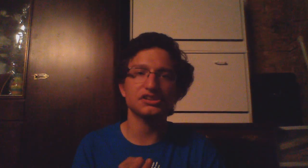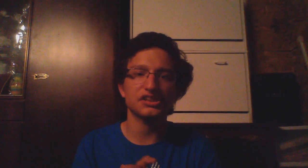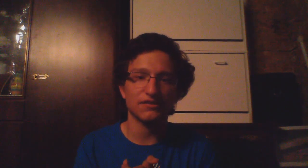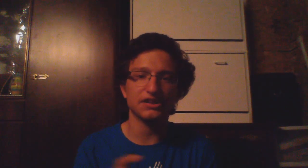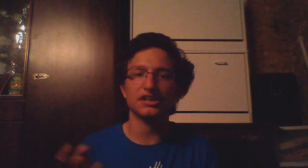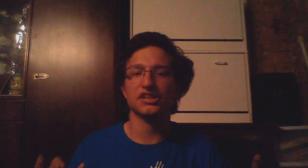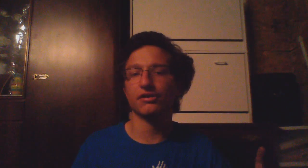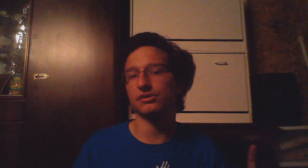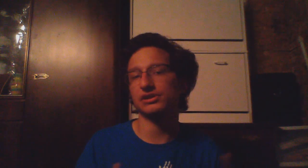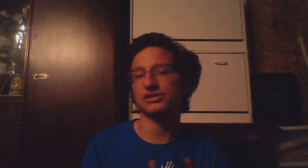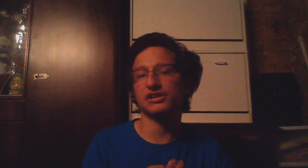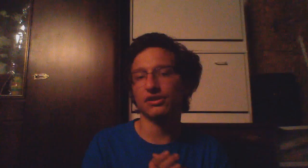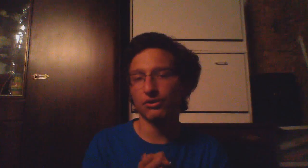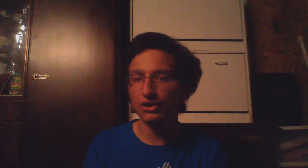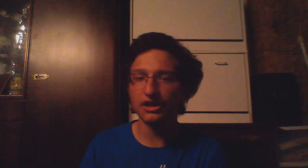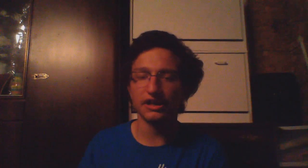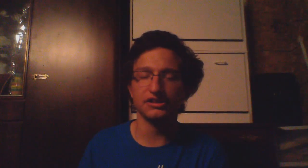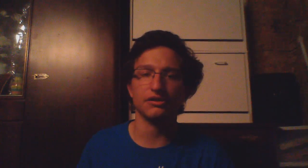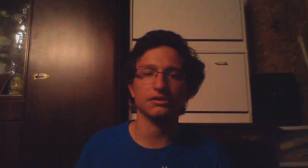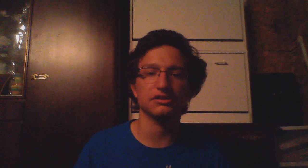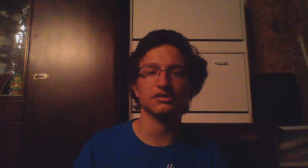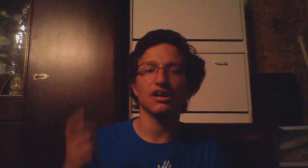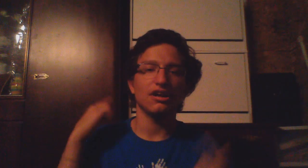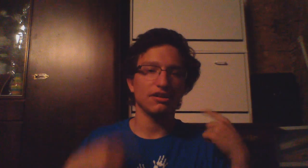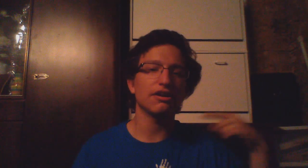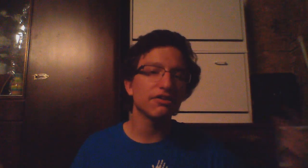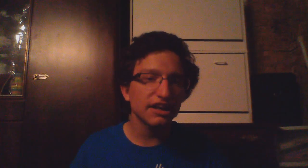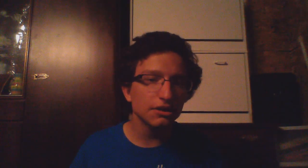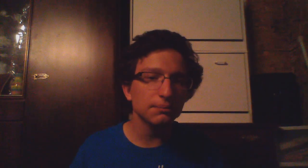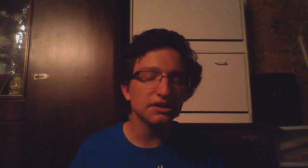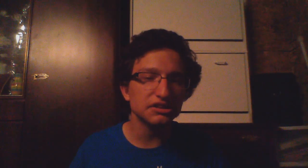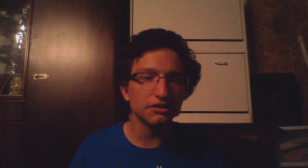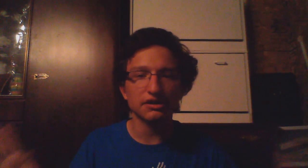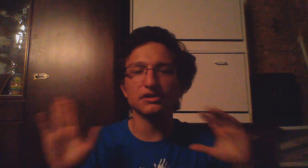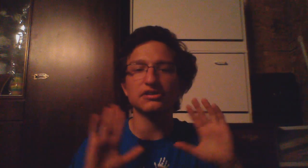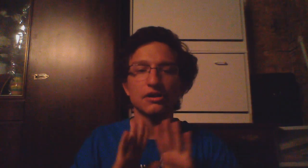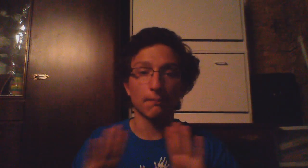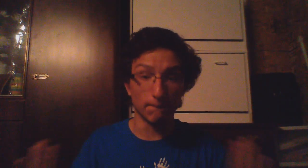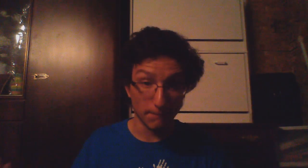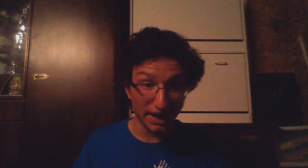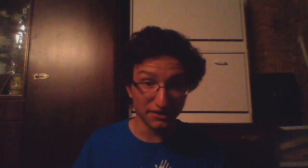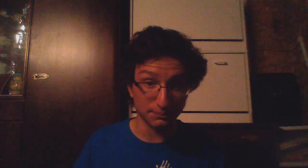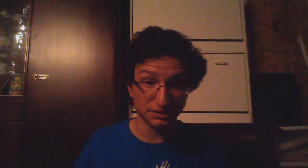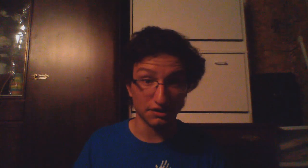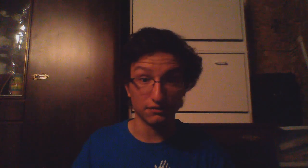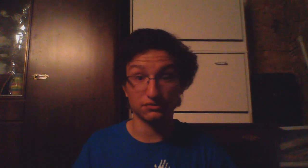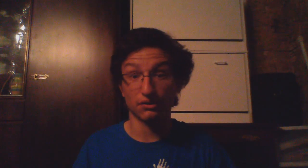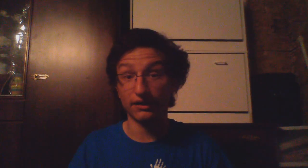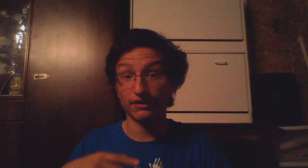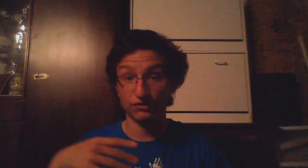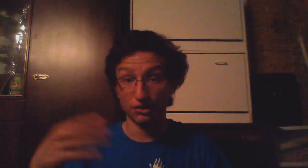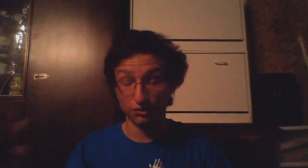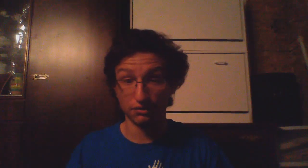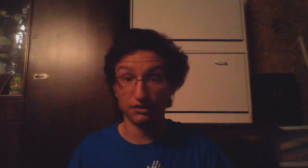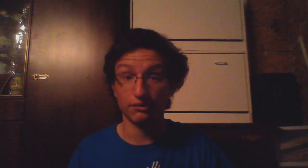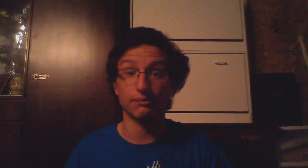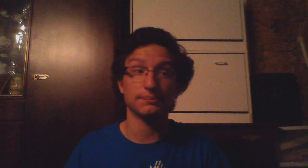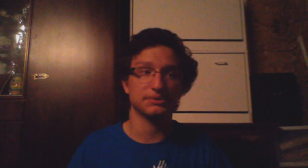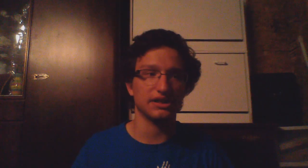seven day challenges and 30 day challenges that randomly generate by themselves so I don't have to go to another website